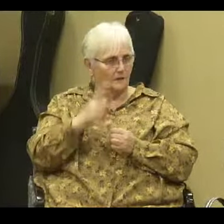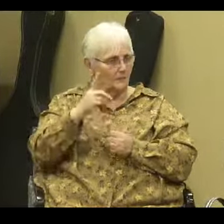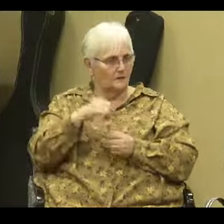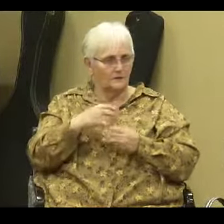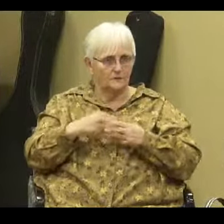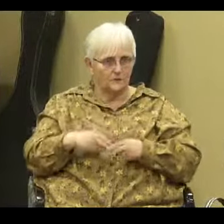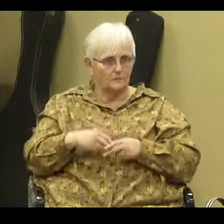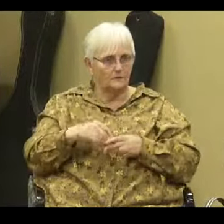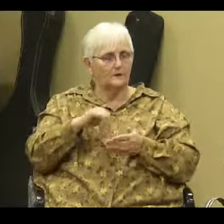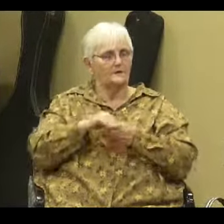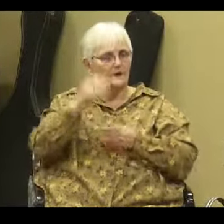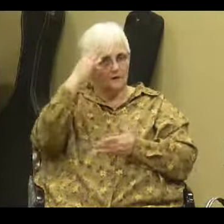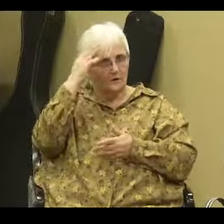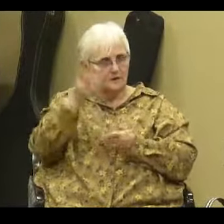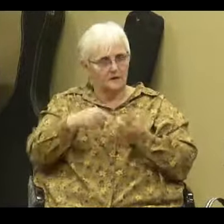from God. Hallelujah.